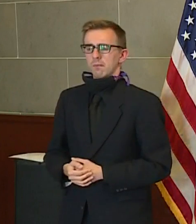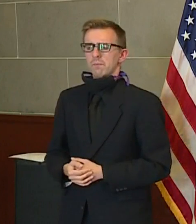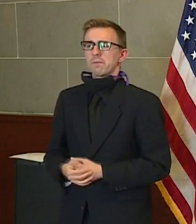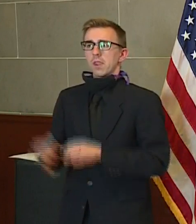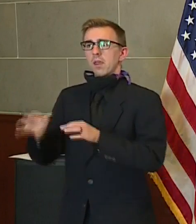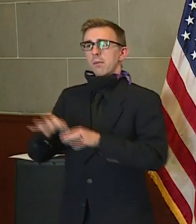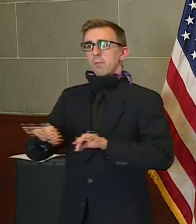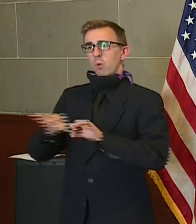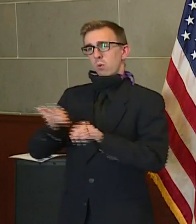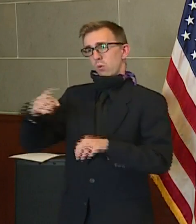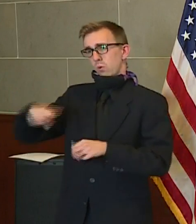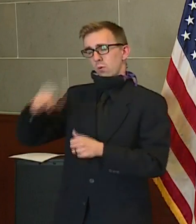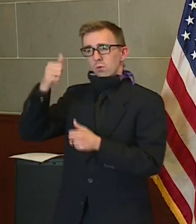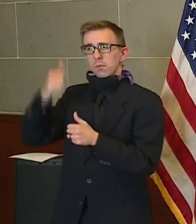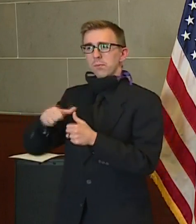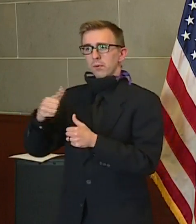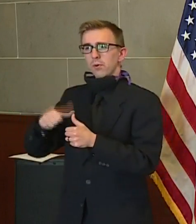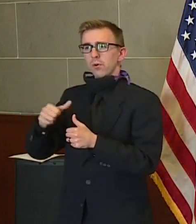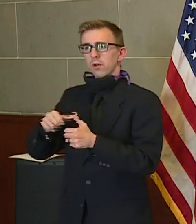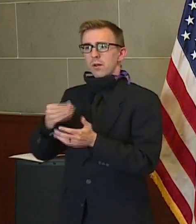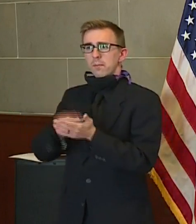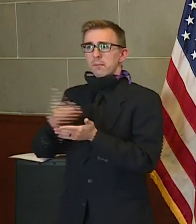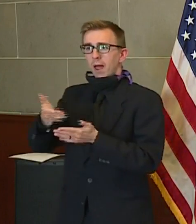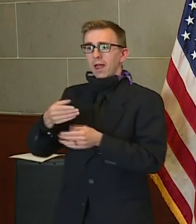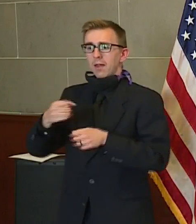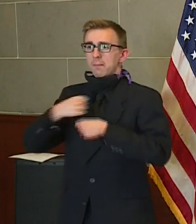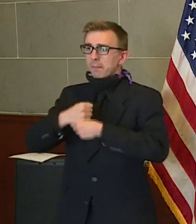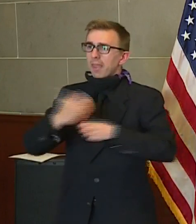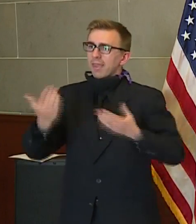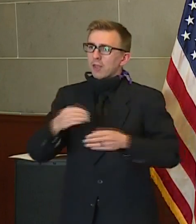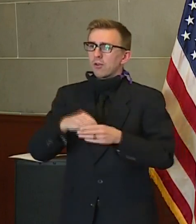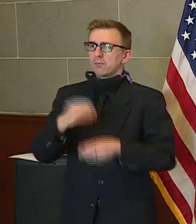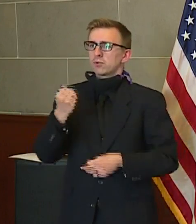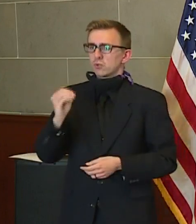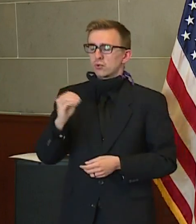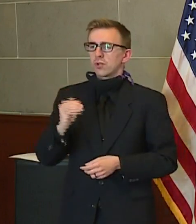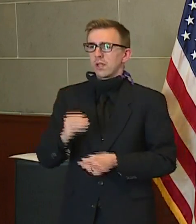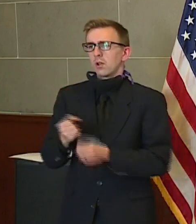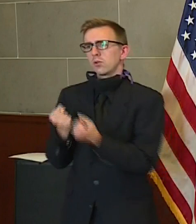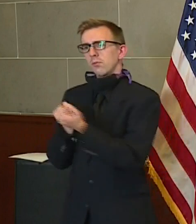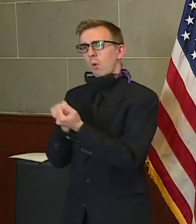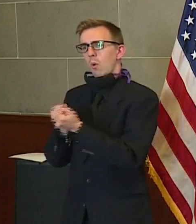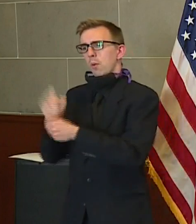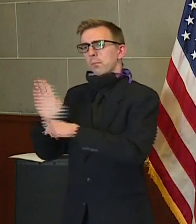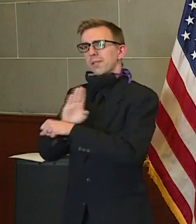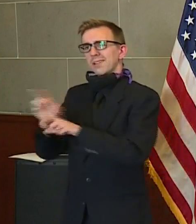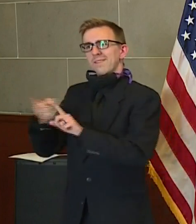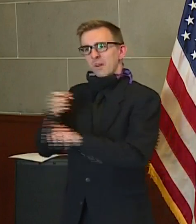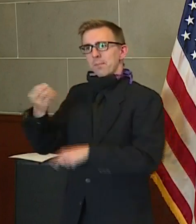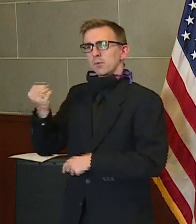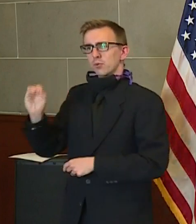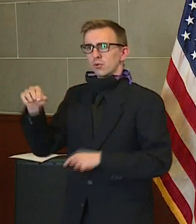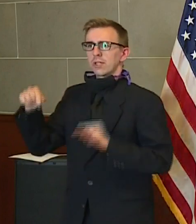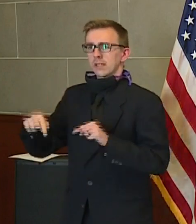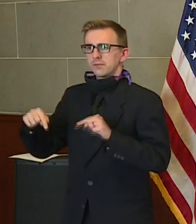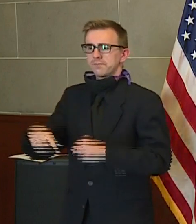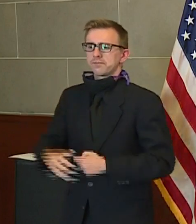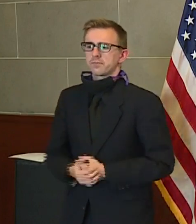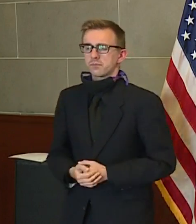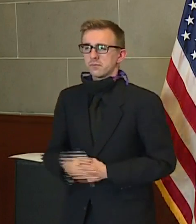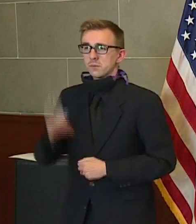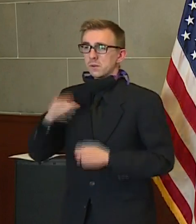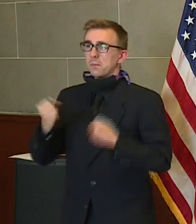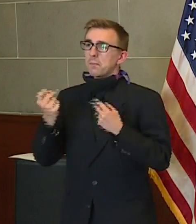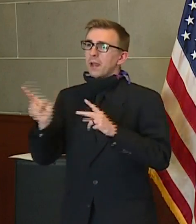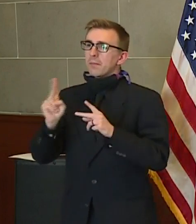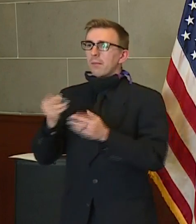to remember to buy Missouri and support your local businesses. I know that a lot of people